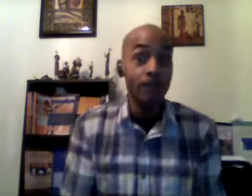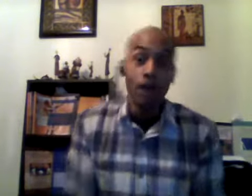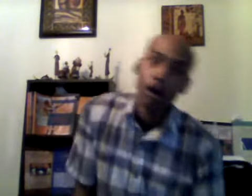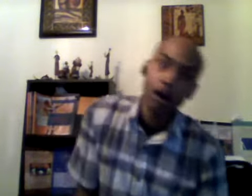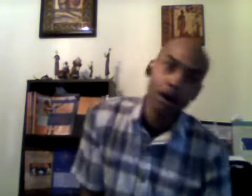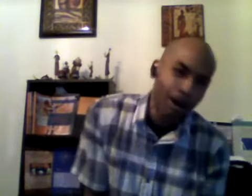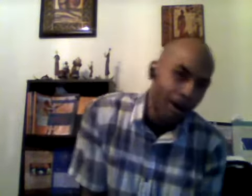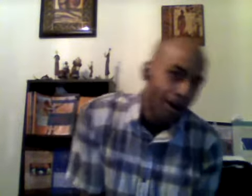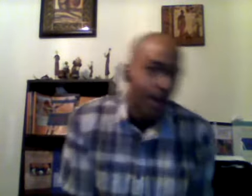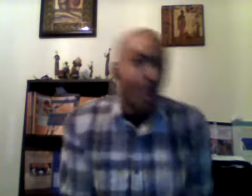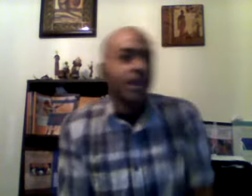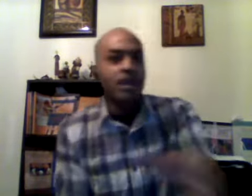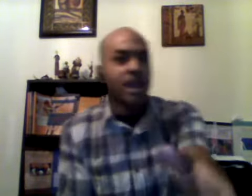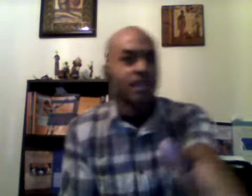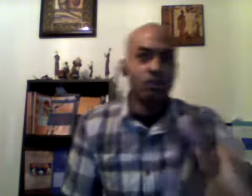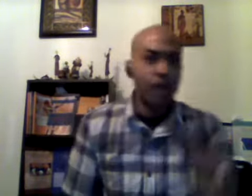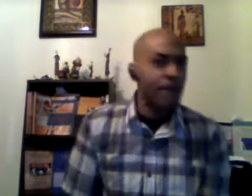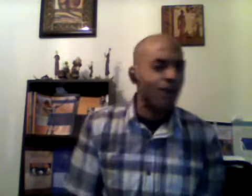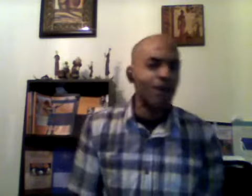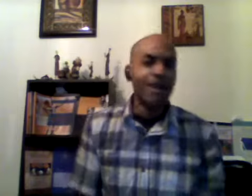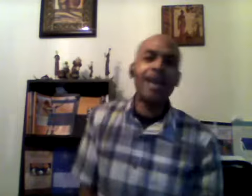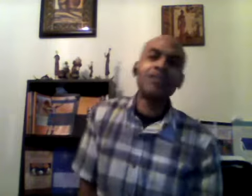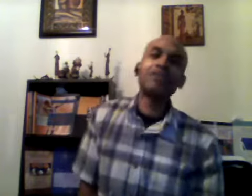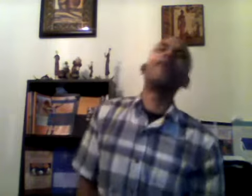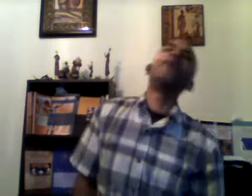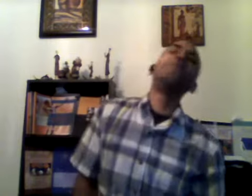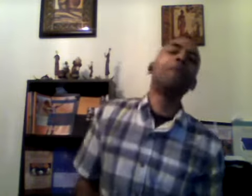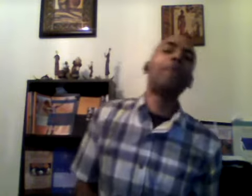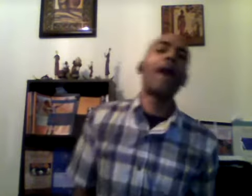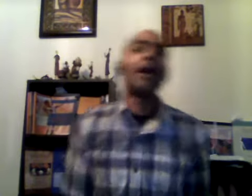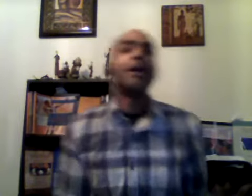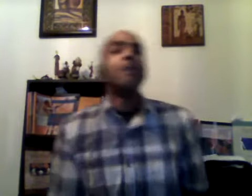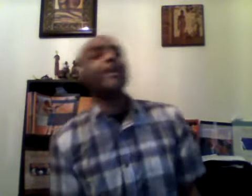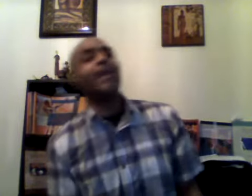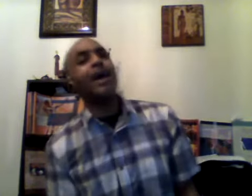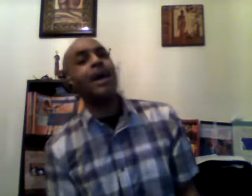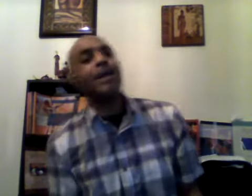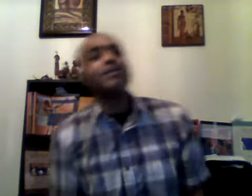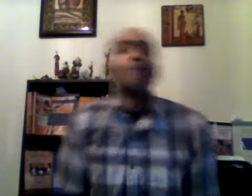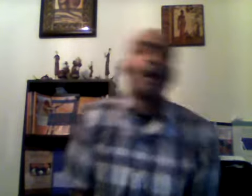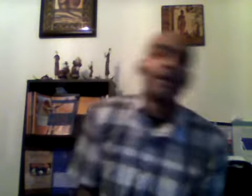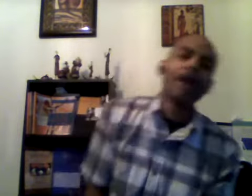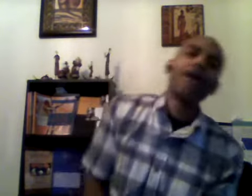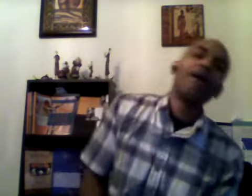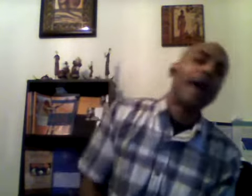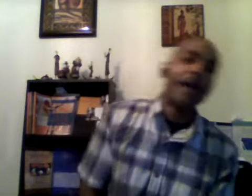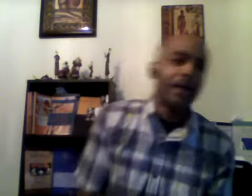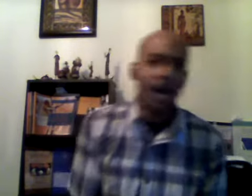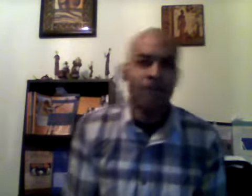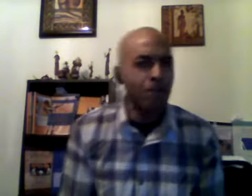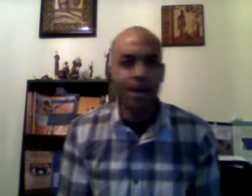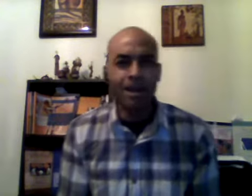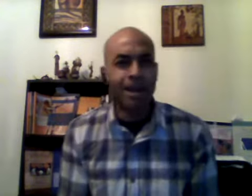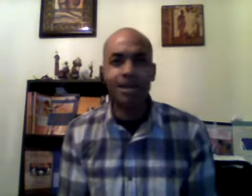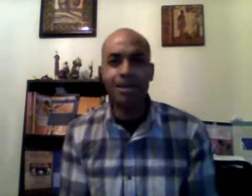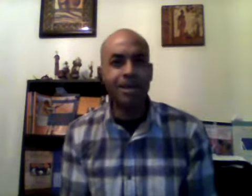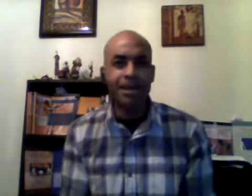oh in the next three four days oh my back my leg my knee oh i ain't never working out again